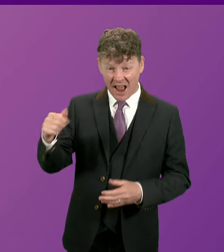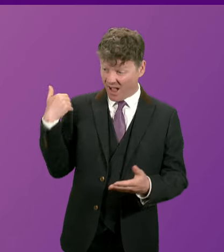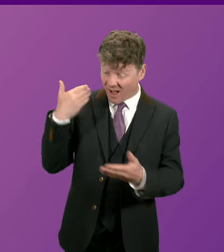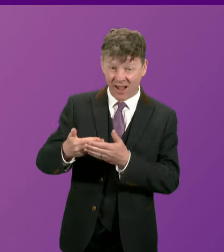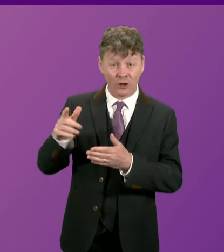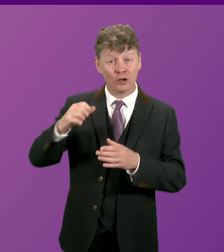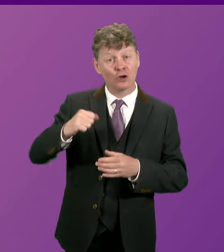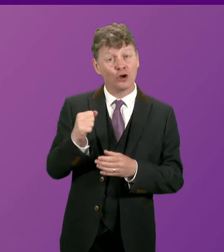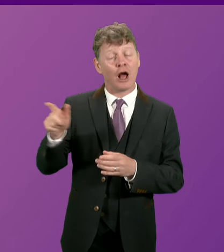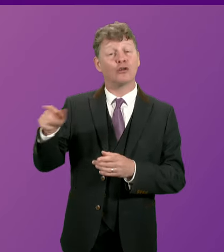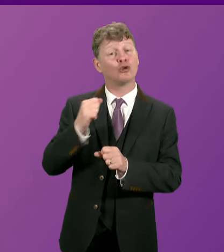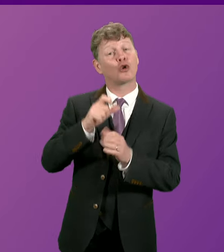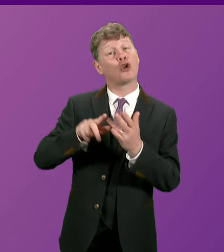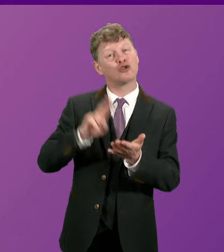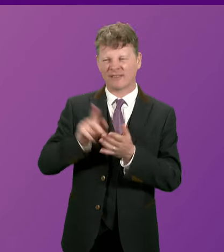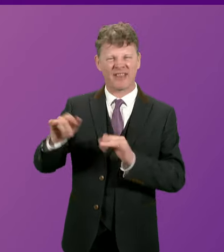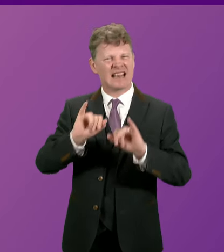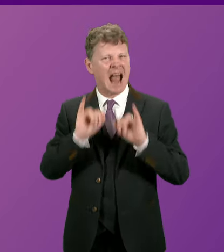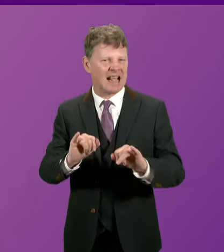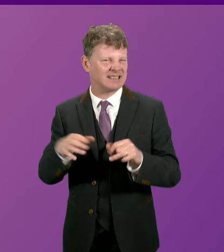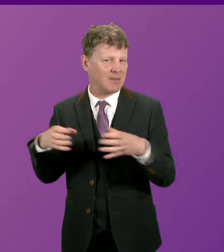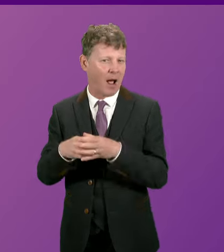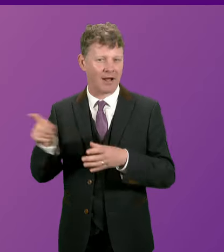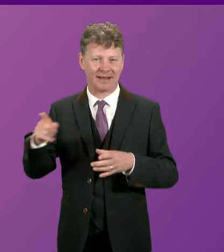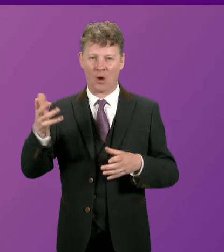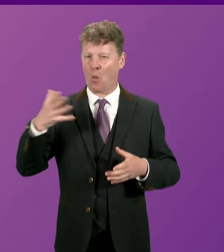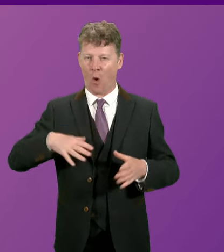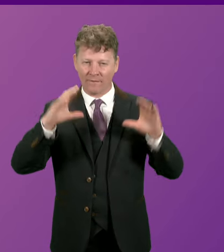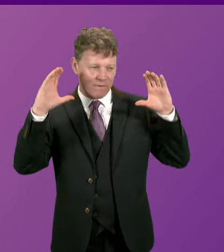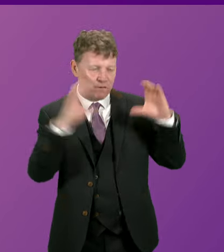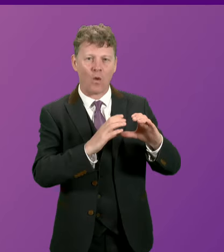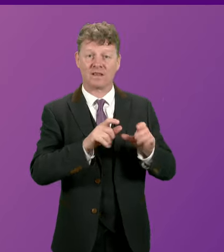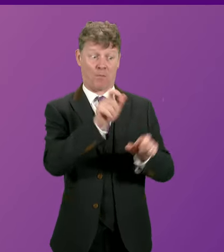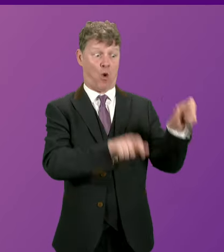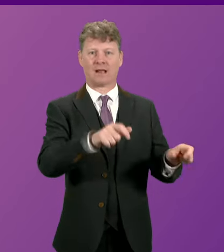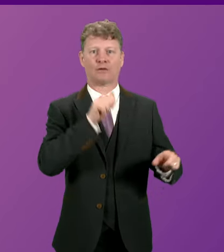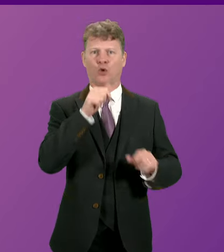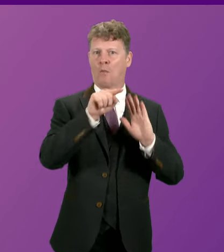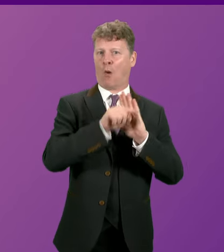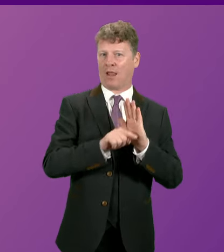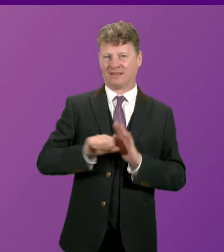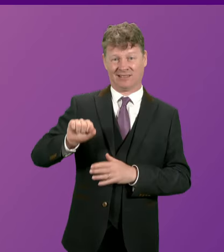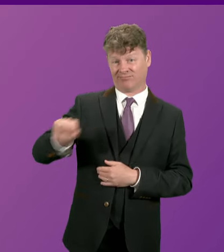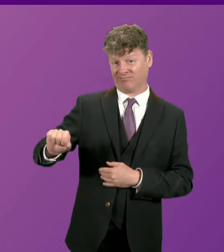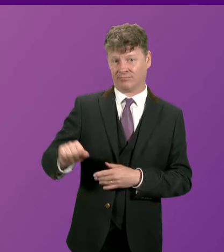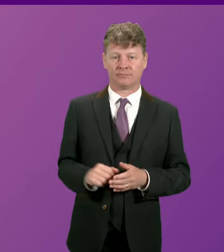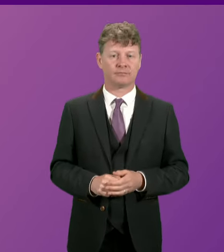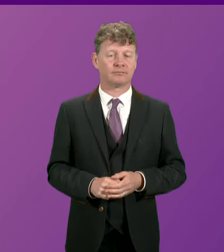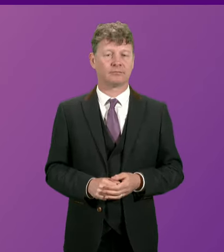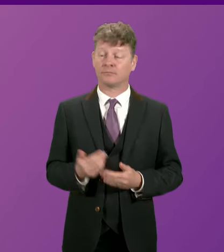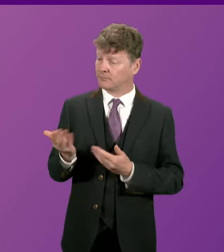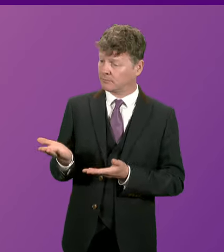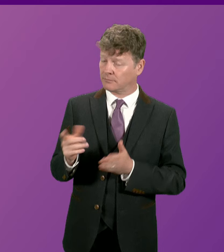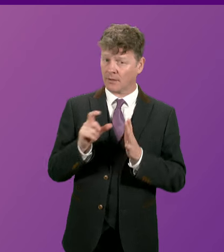no wonder the leader of the nasty party wants to talk about personalities and not policies. Douglas Ross.